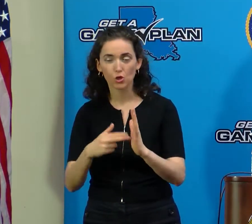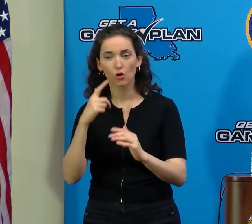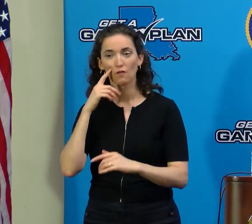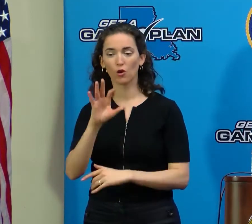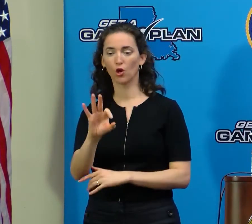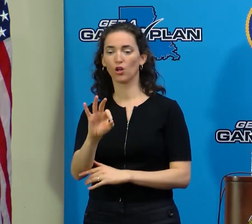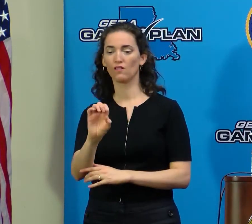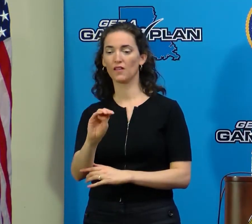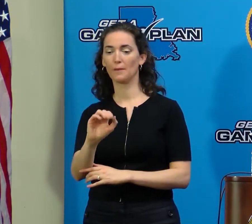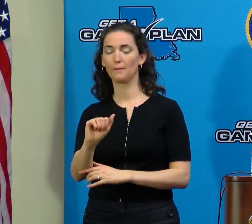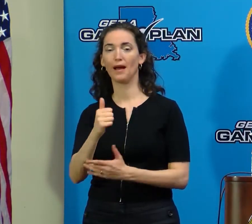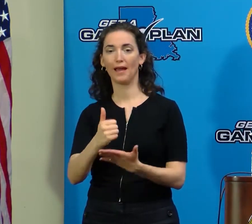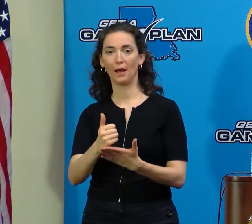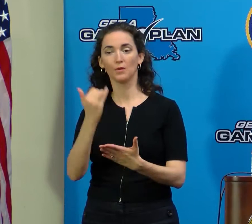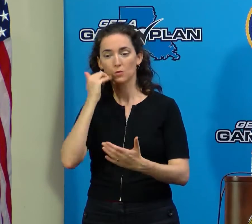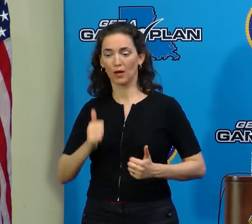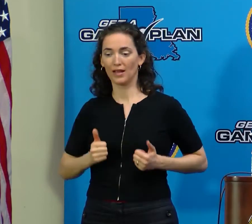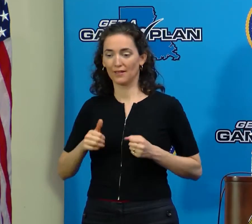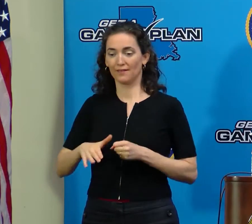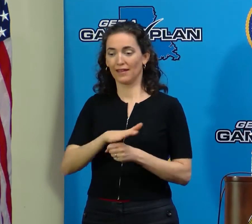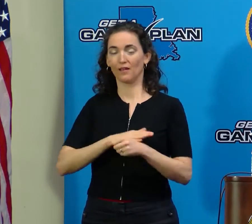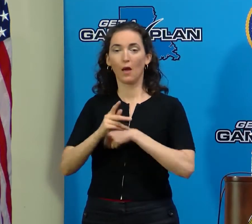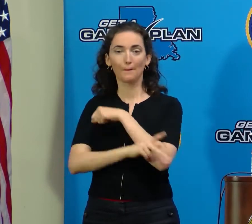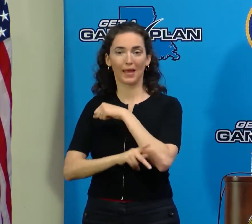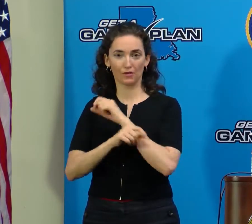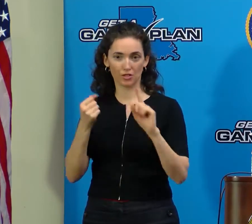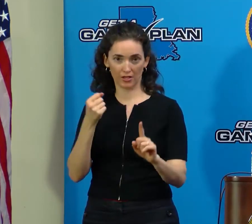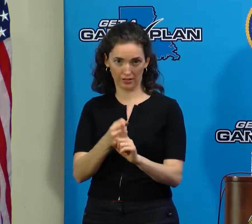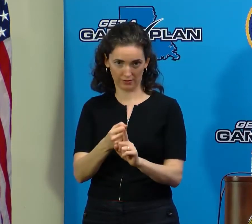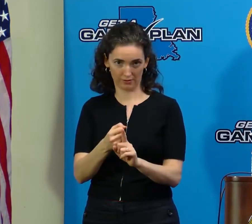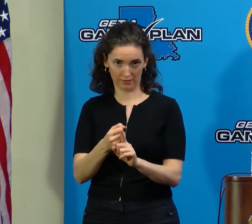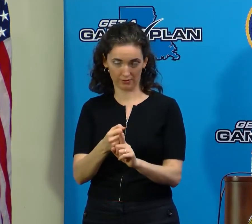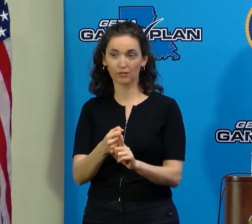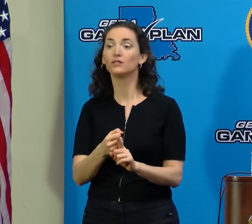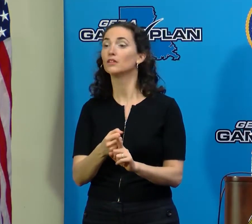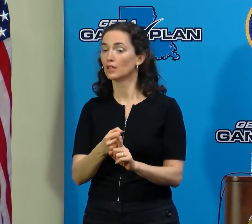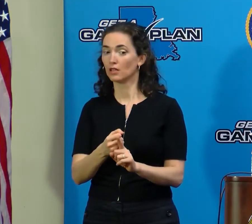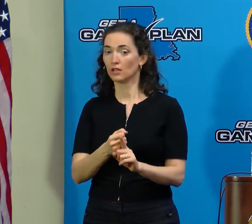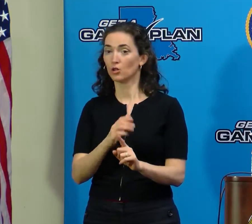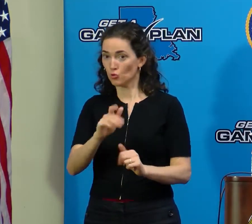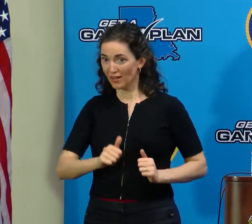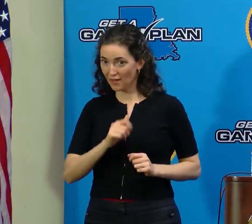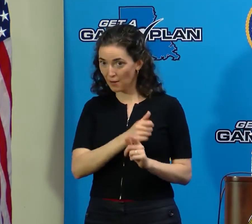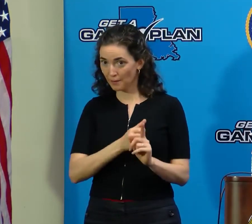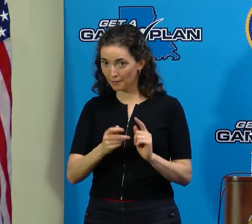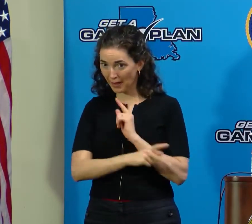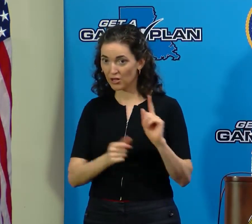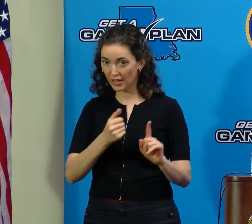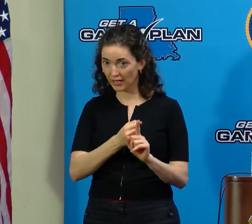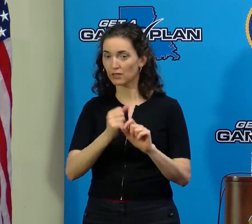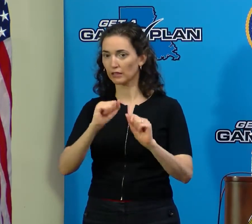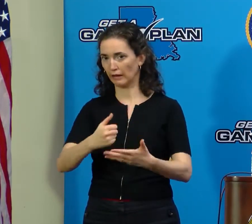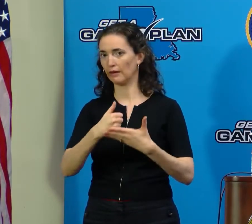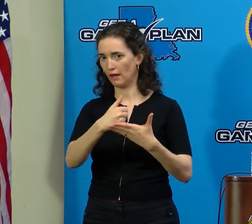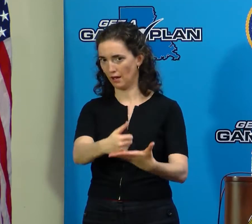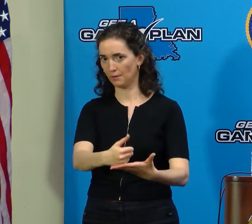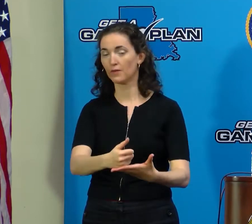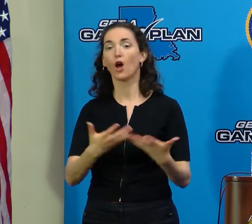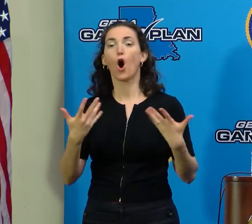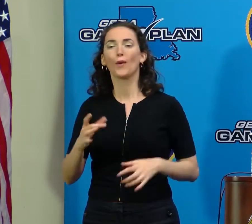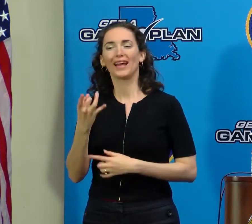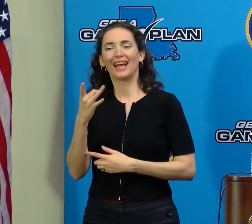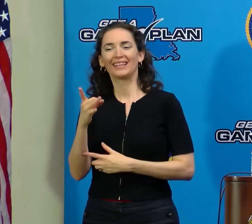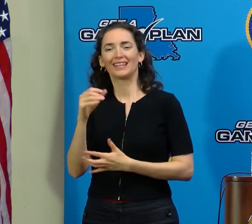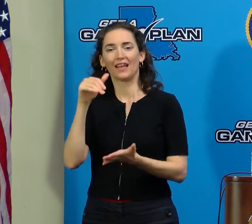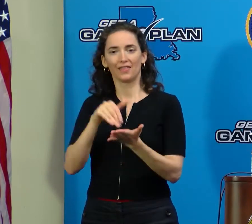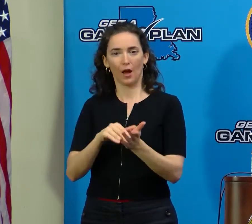assistance if they live in one of the affected parishes. Already, more than 18,000 people have taken advantage of